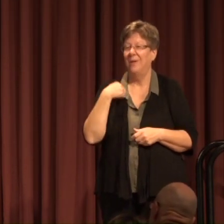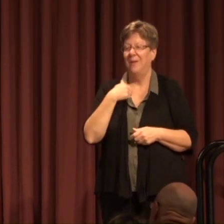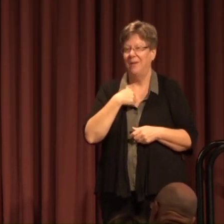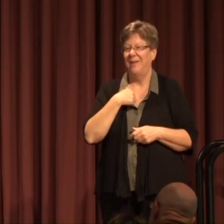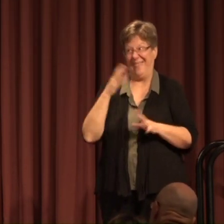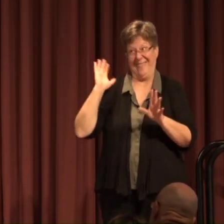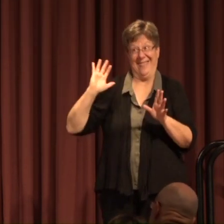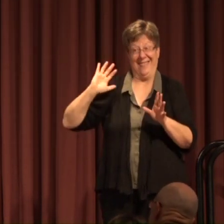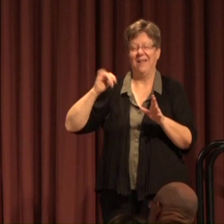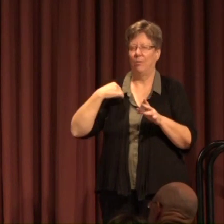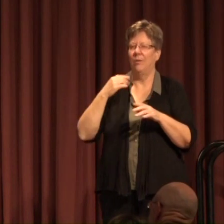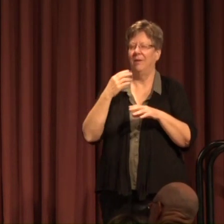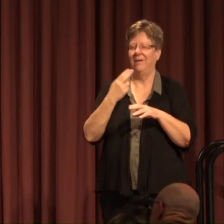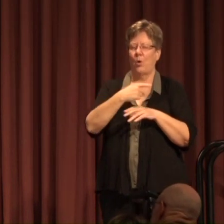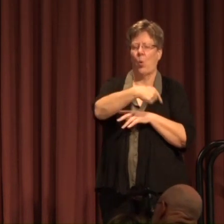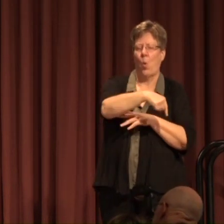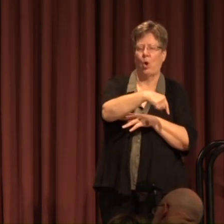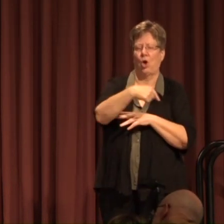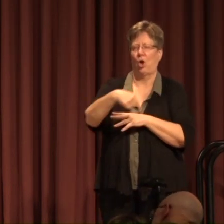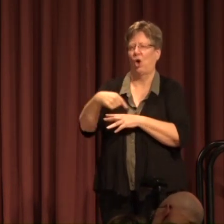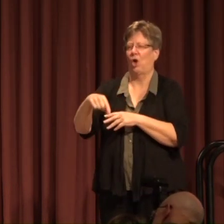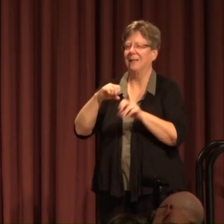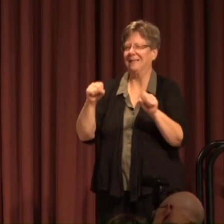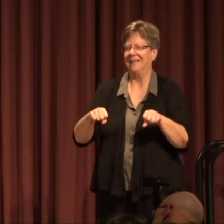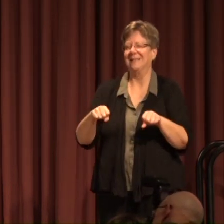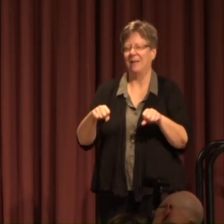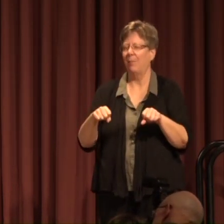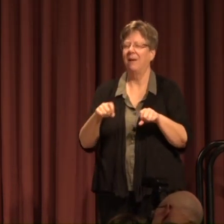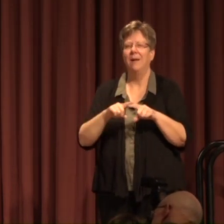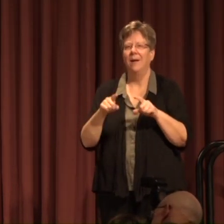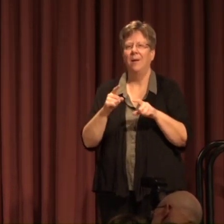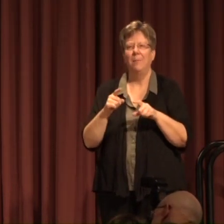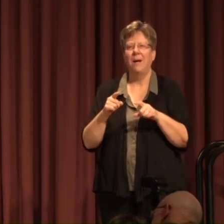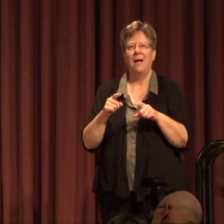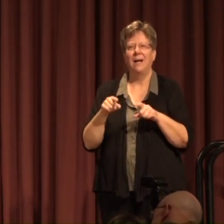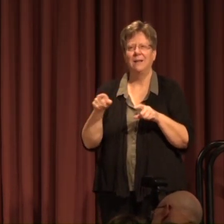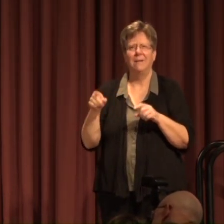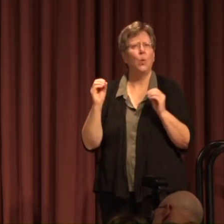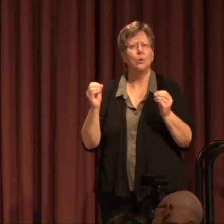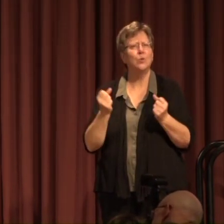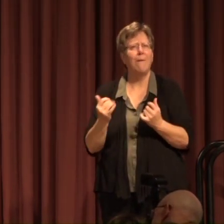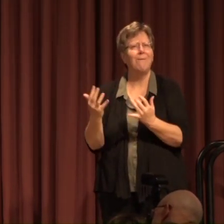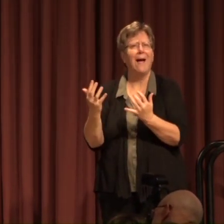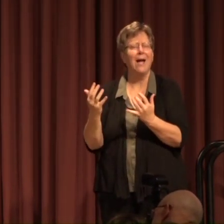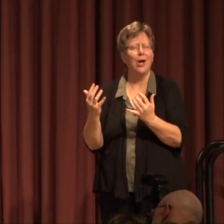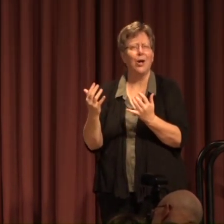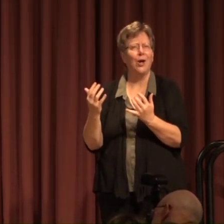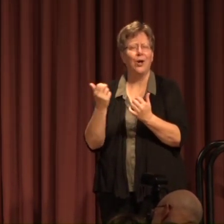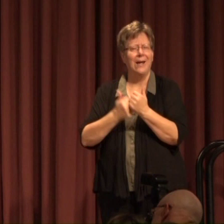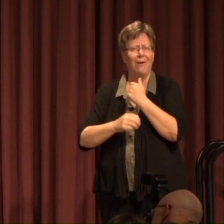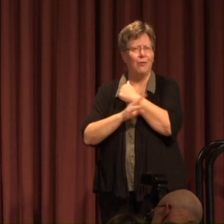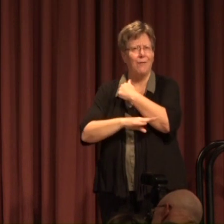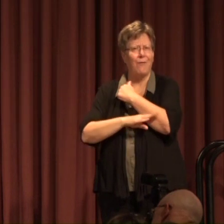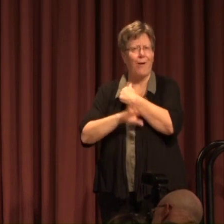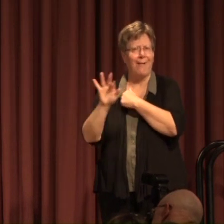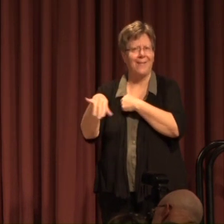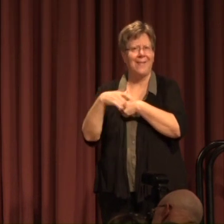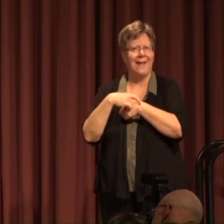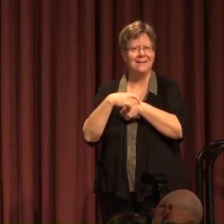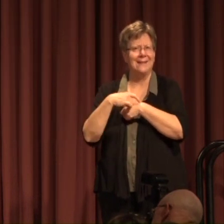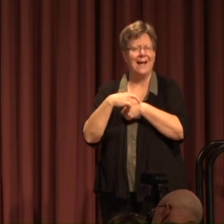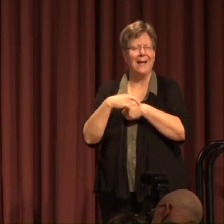system, so it was actually a little later in September Somehow they weren't having fires every fall at that time or